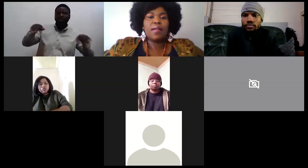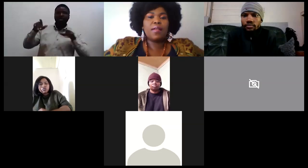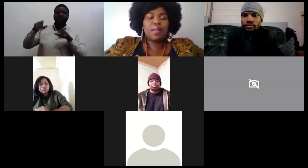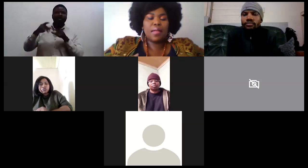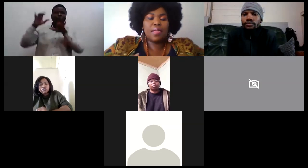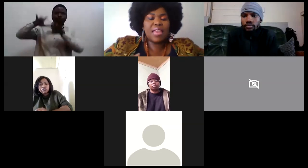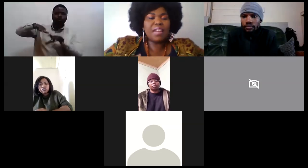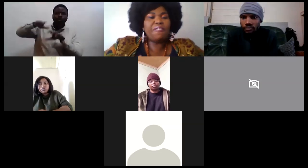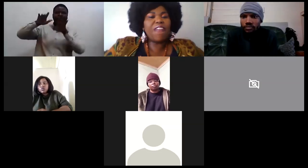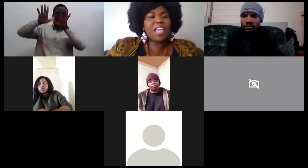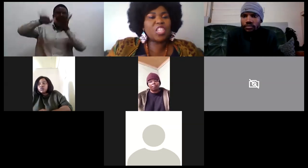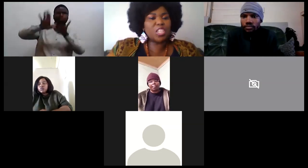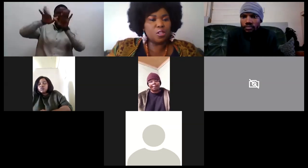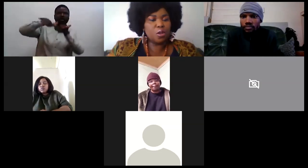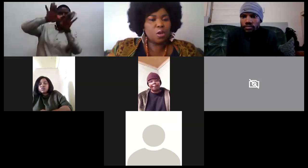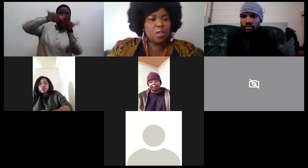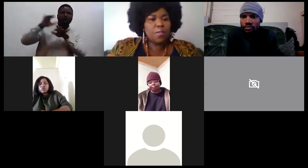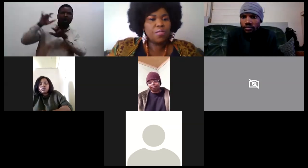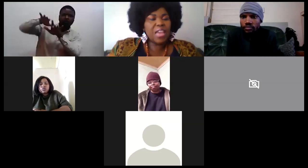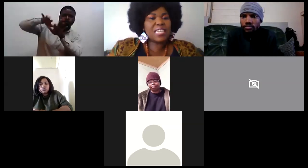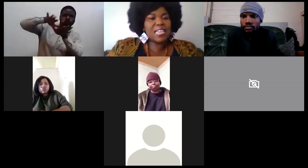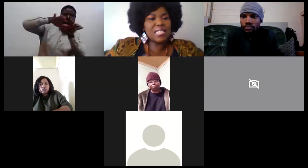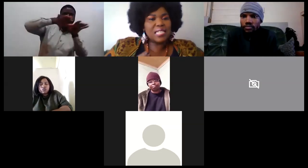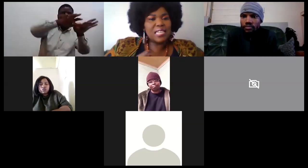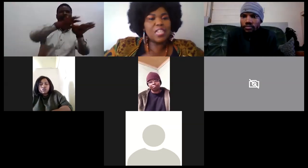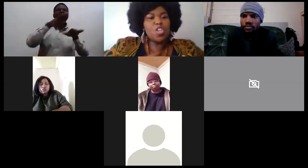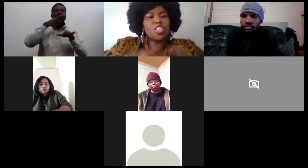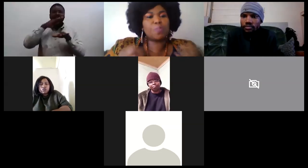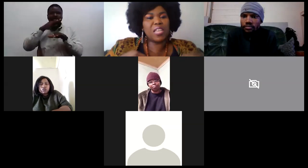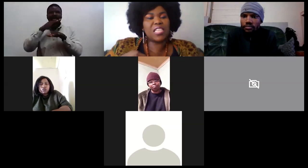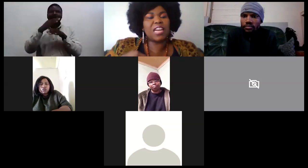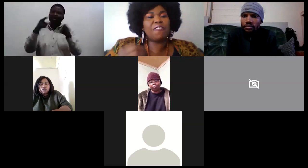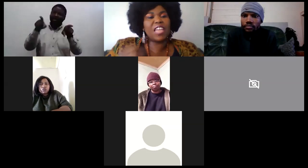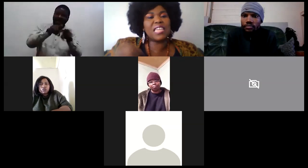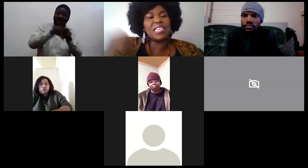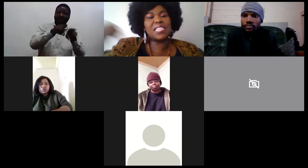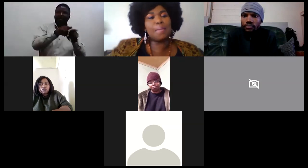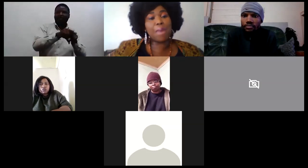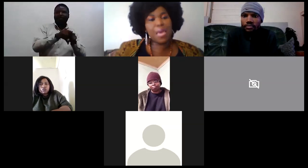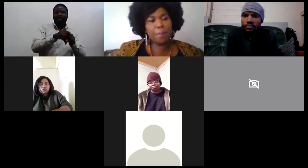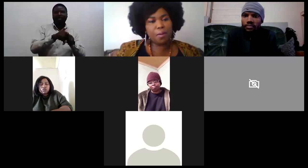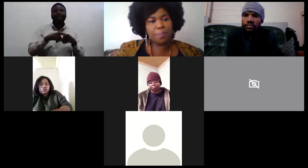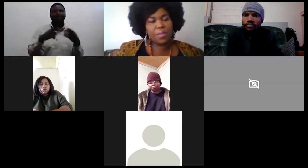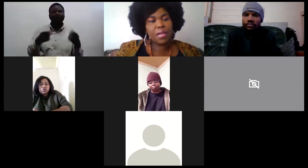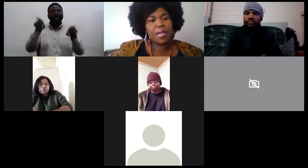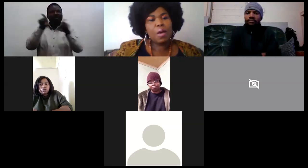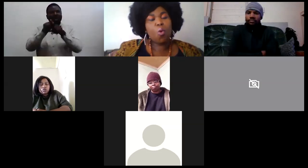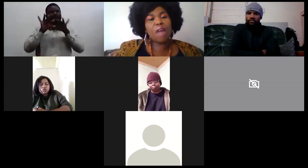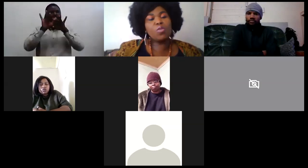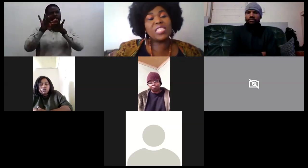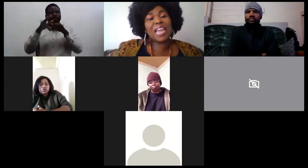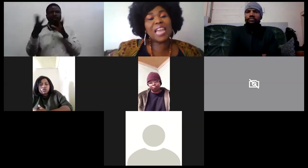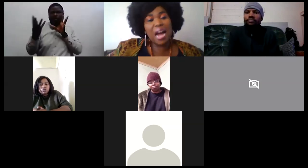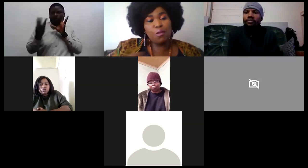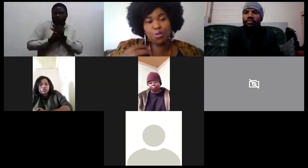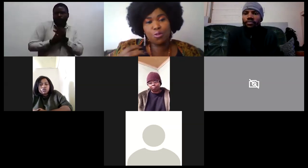the reflection that is in your space the reflection that is the people who